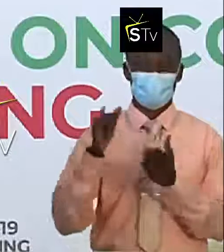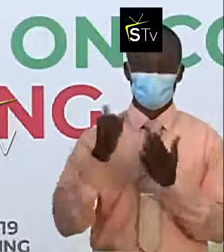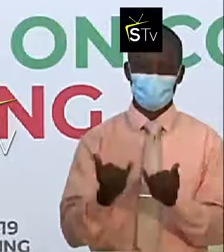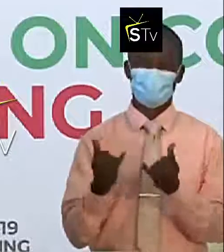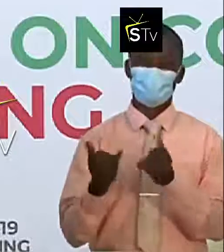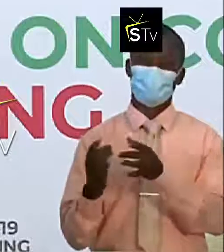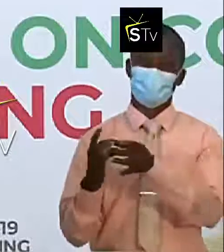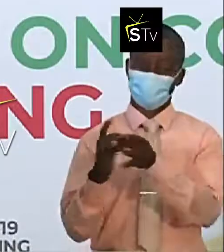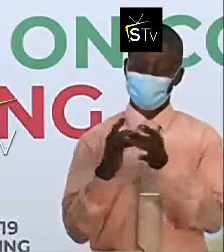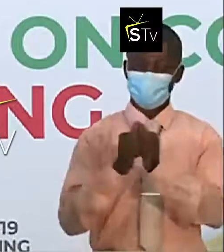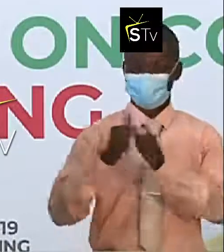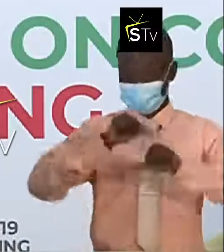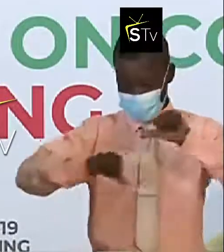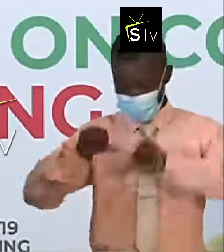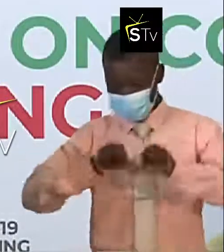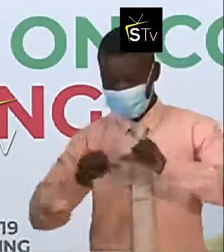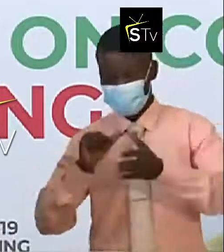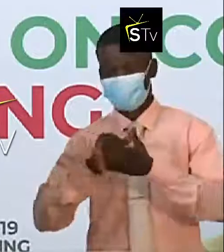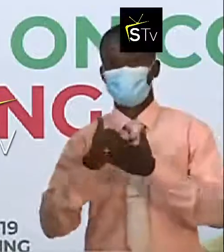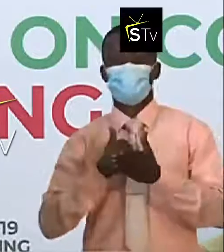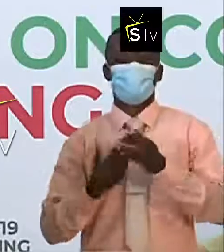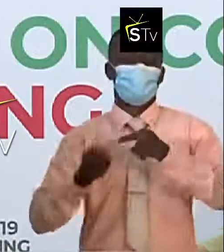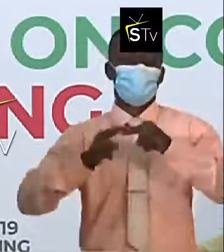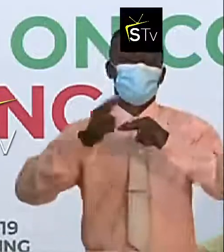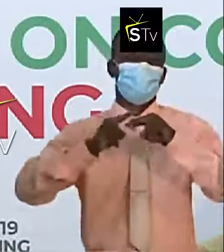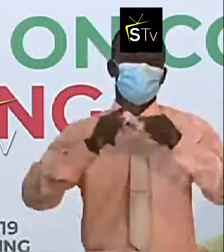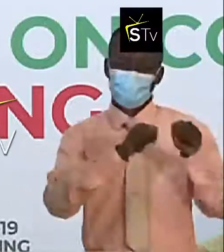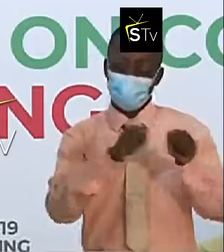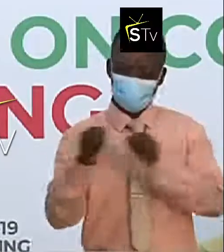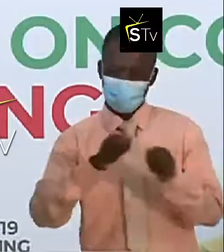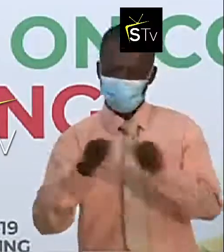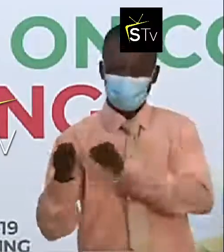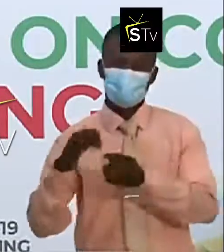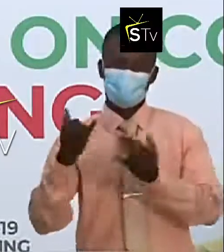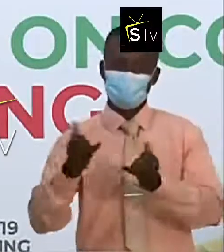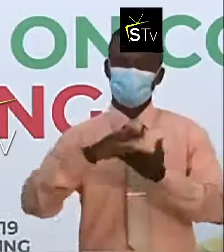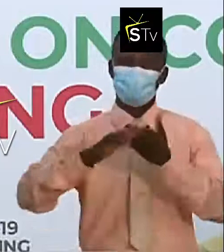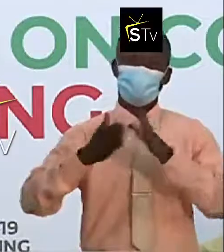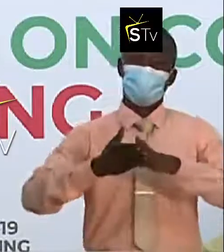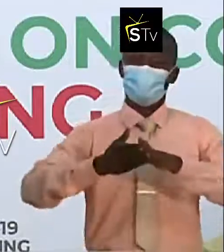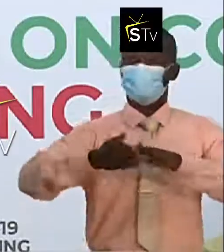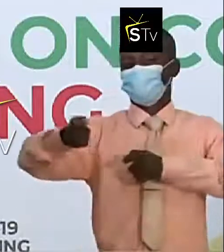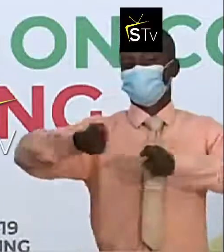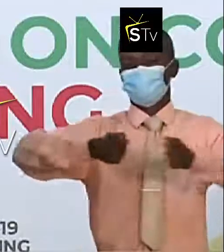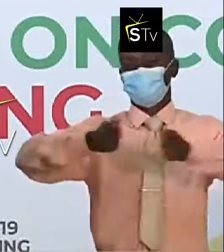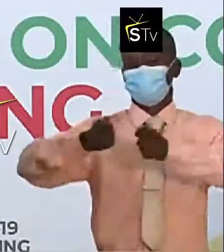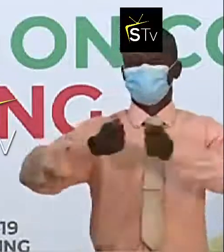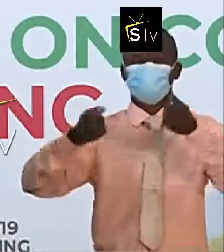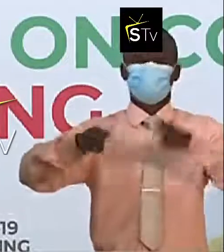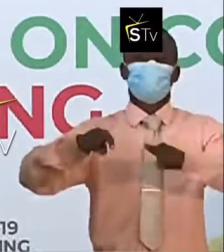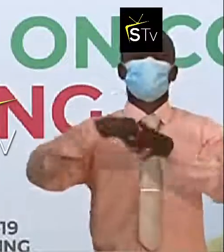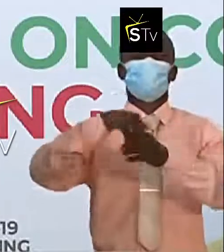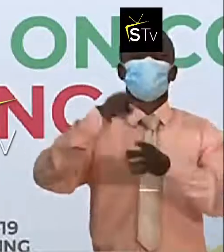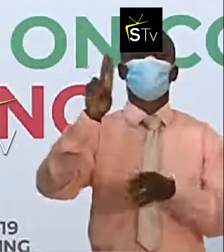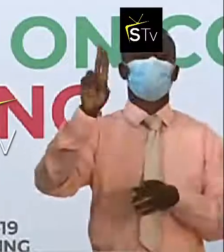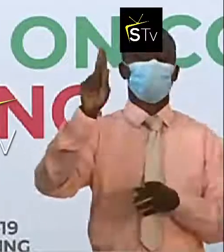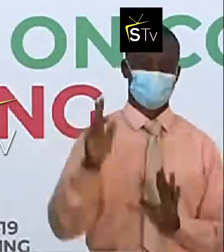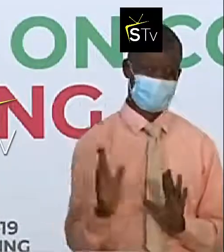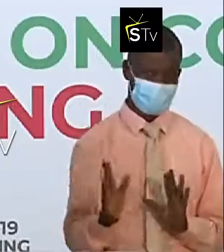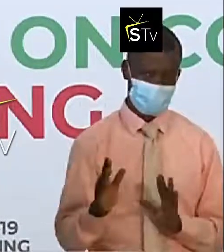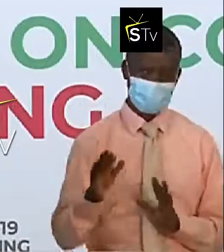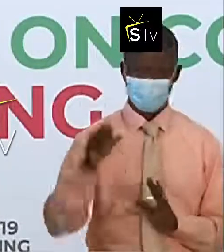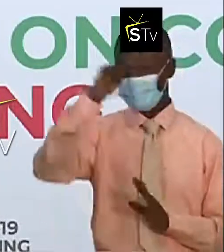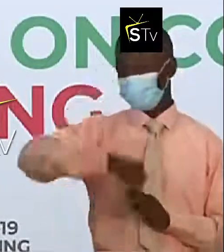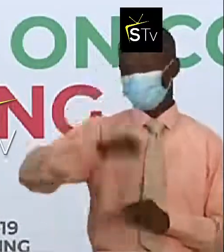with science to lead to increased transmission, and is now the dominant strain circulating in the UK. The South